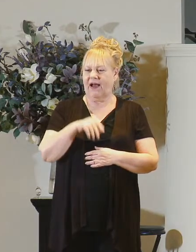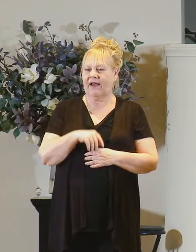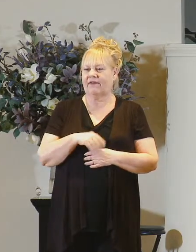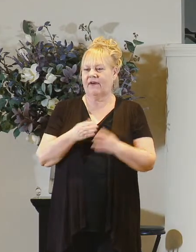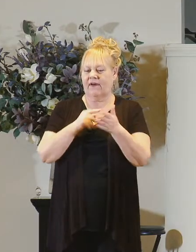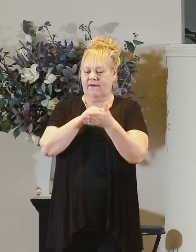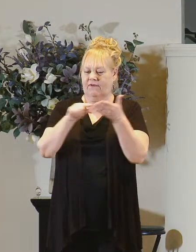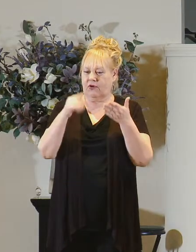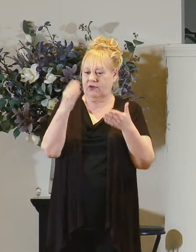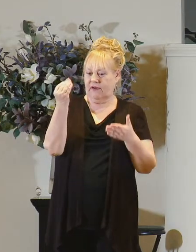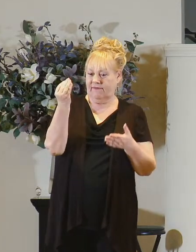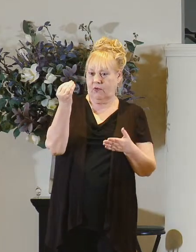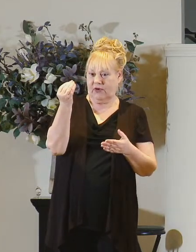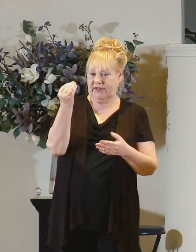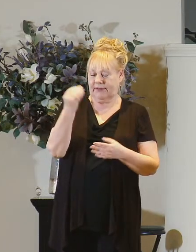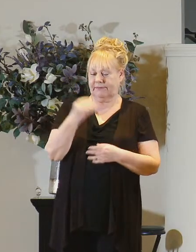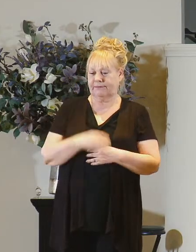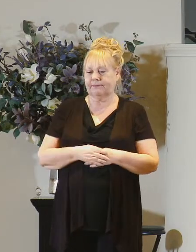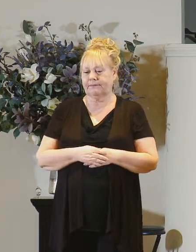in verse 14